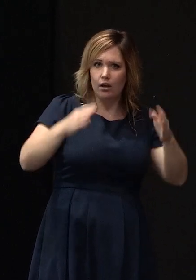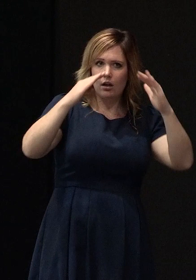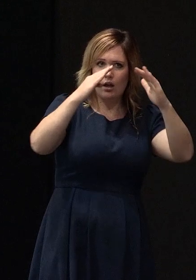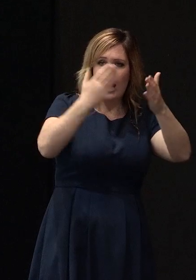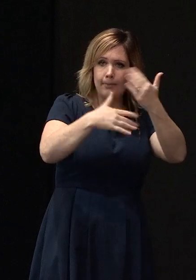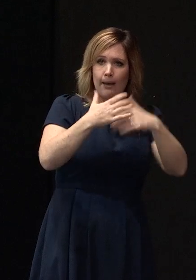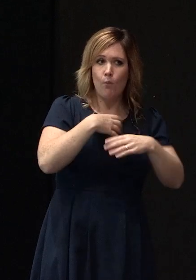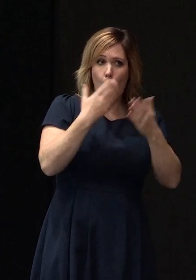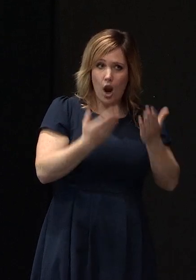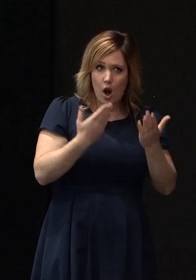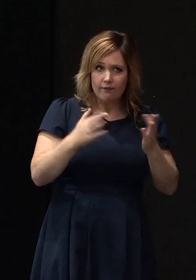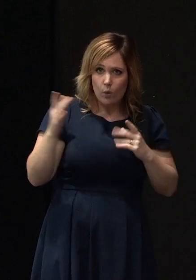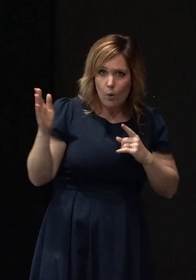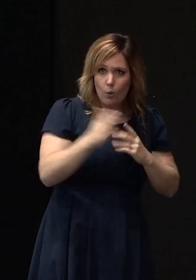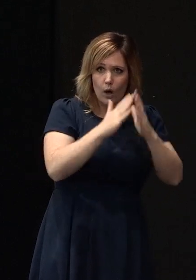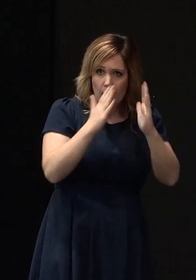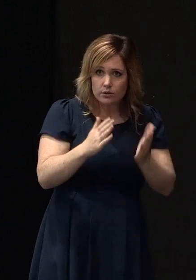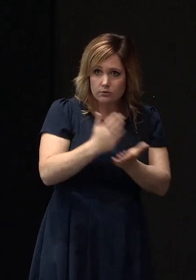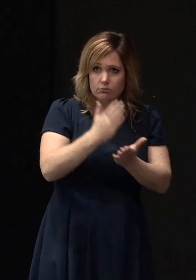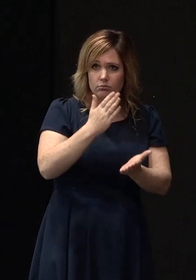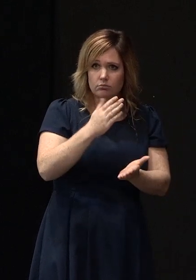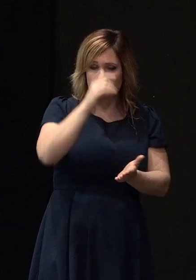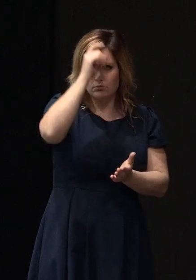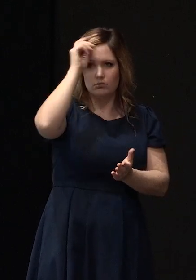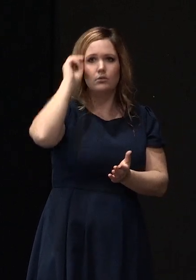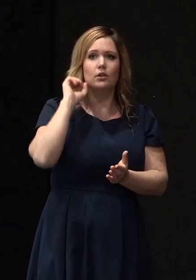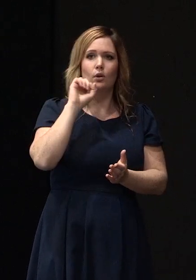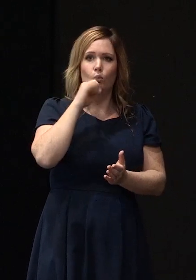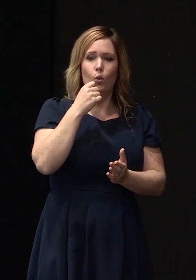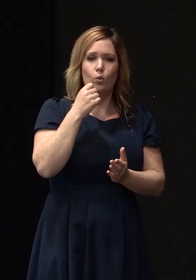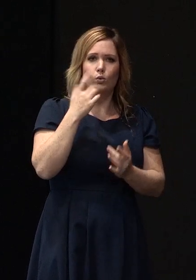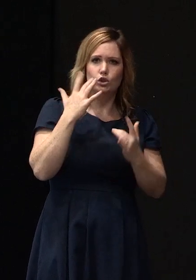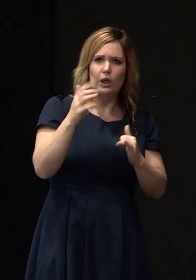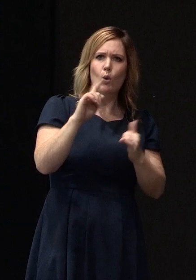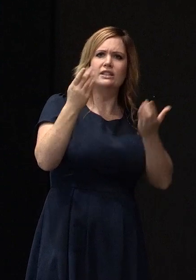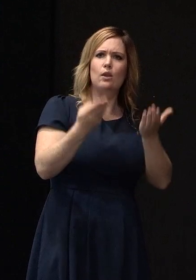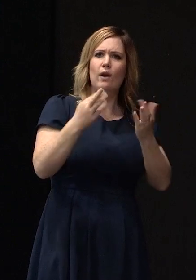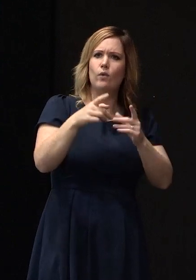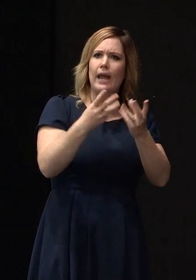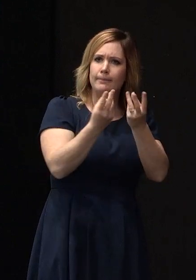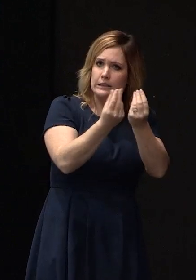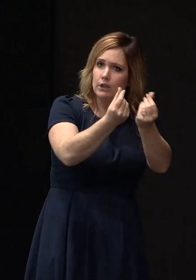is that the case now they're going to be looking at the weight of the materials